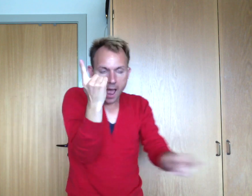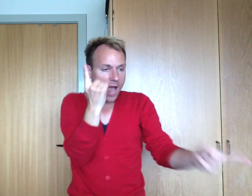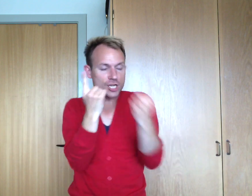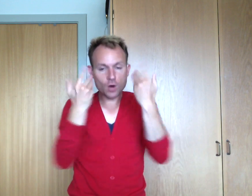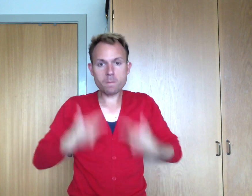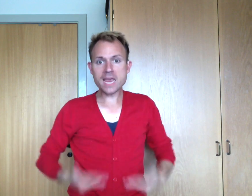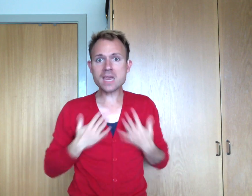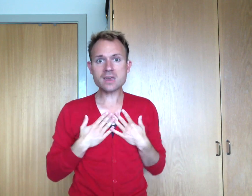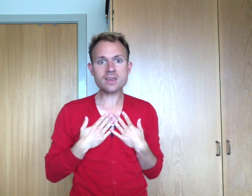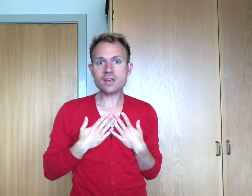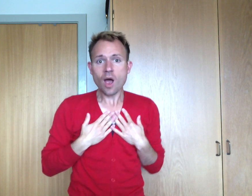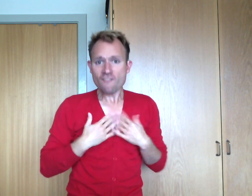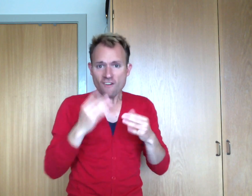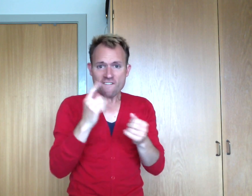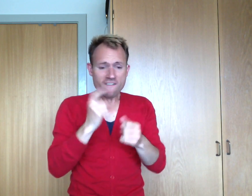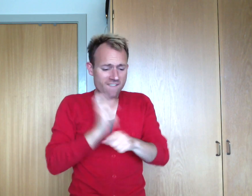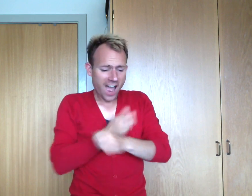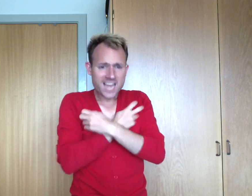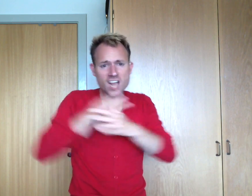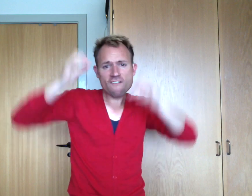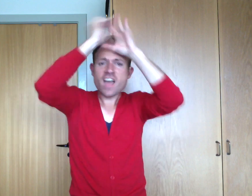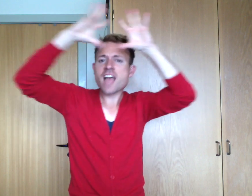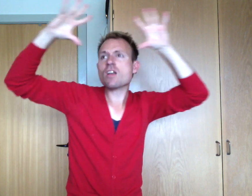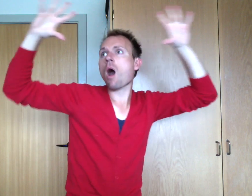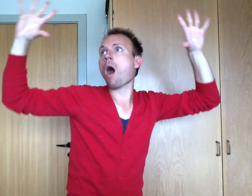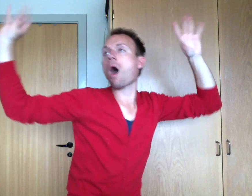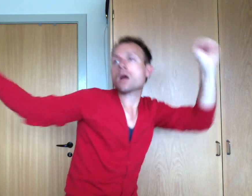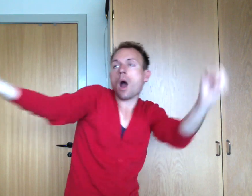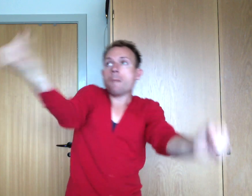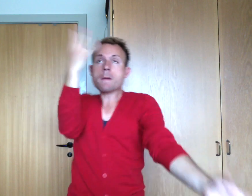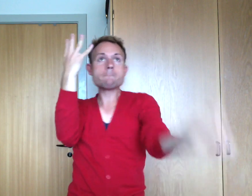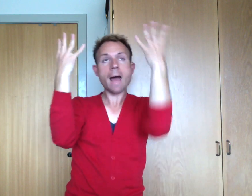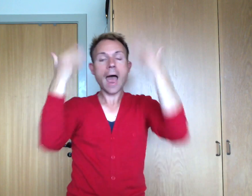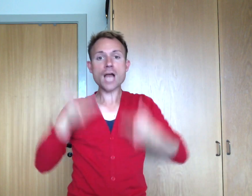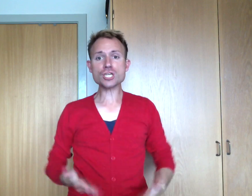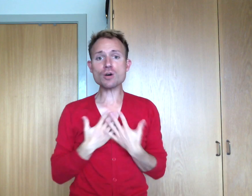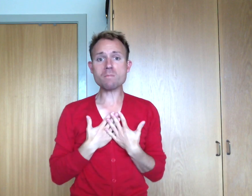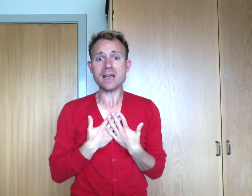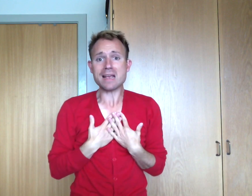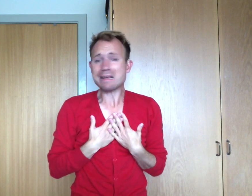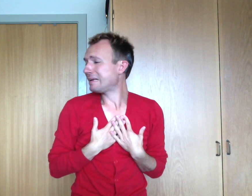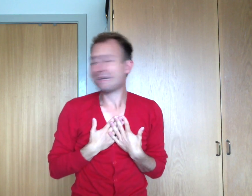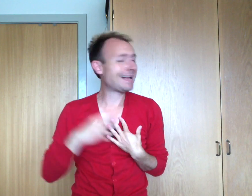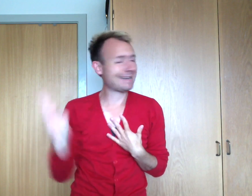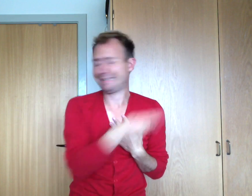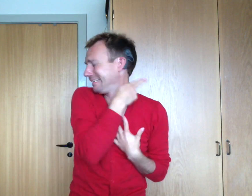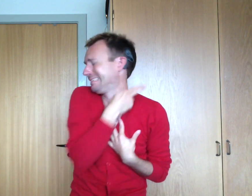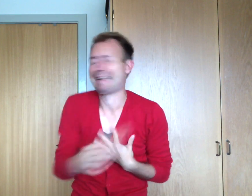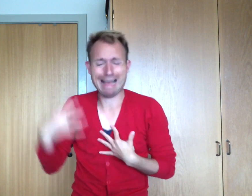to me The flesh and the fantasies All coming back to me I can barely recall